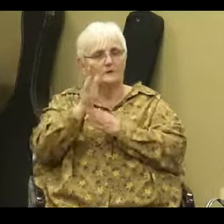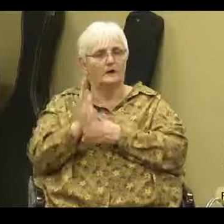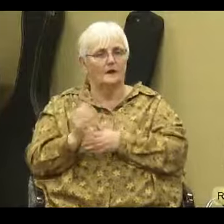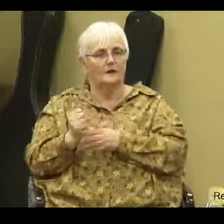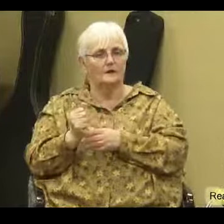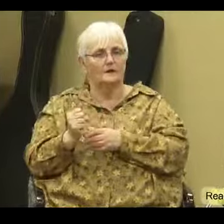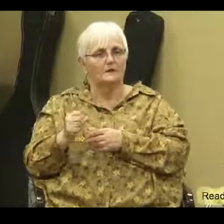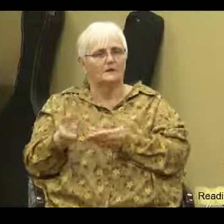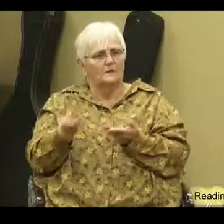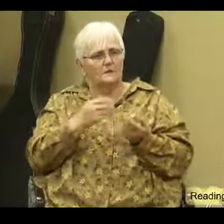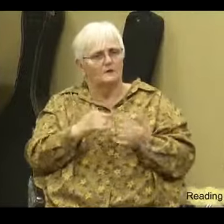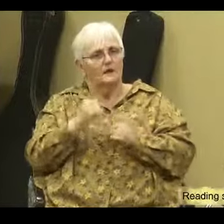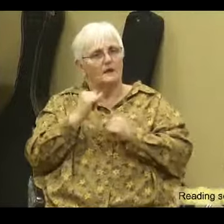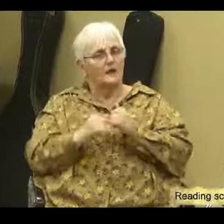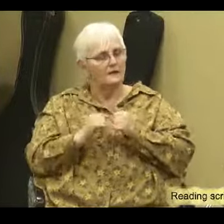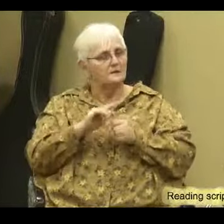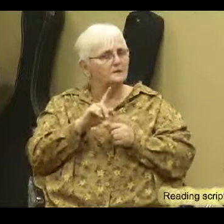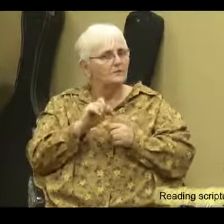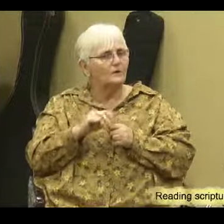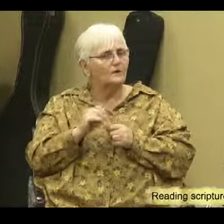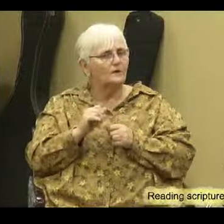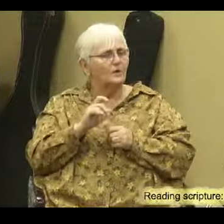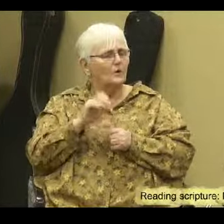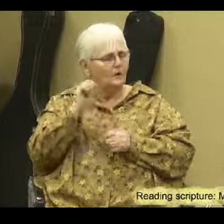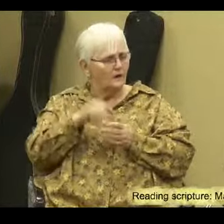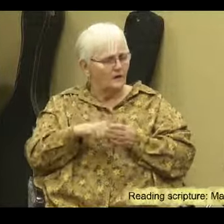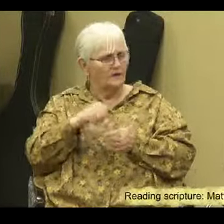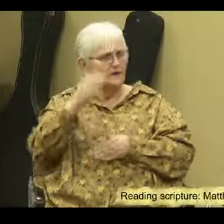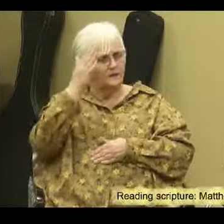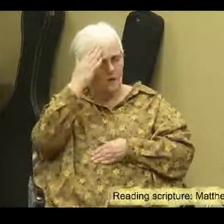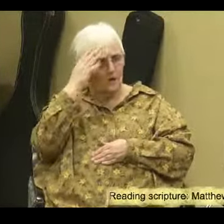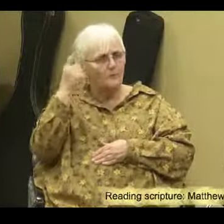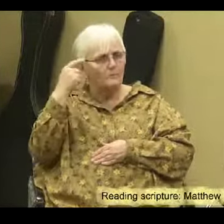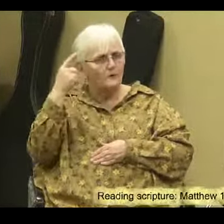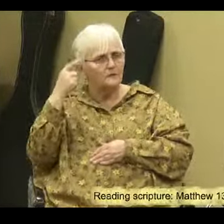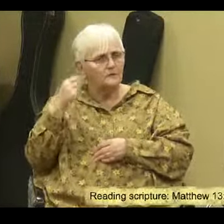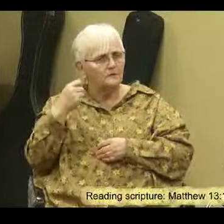brings up lastly the question, who can know mysteries? Who can know God's mysteries?